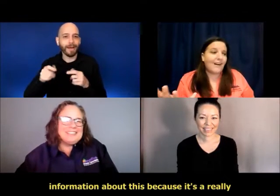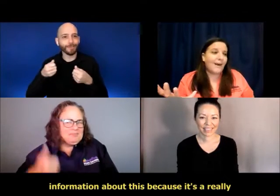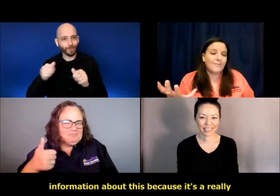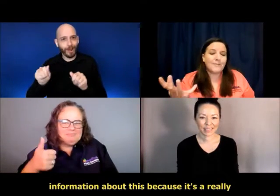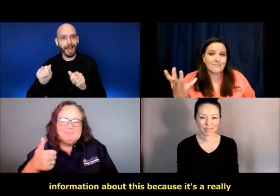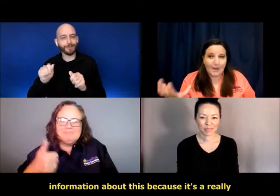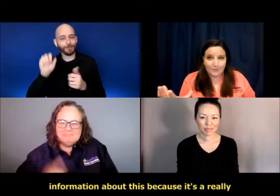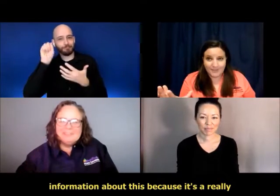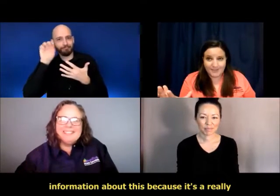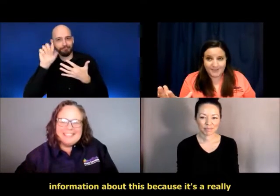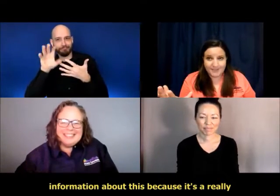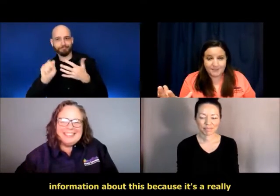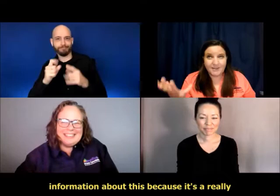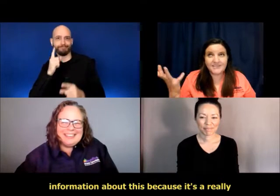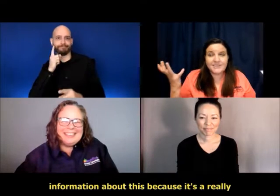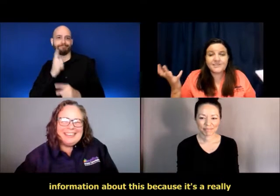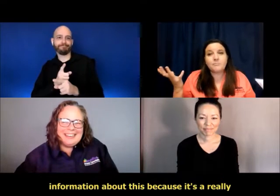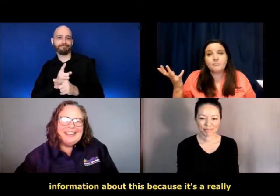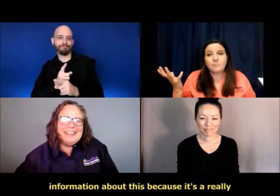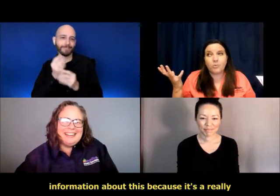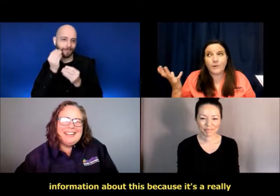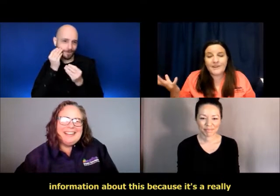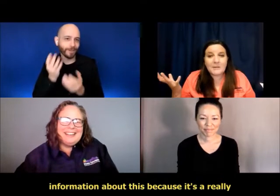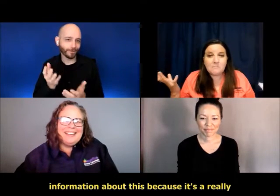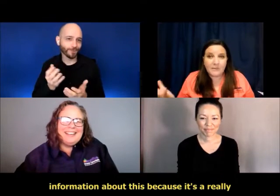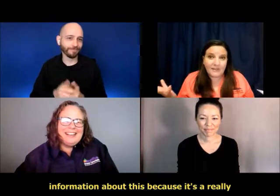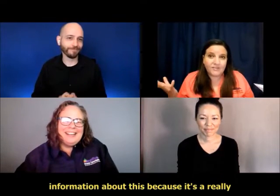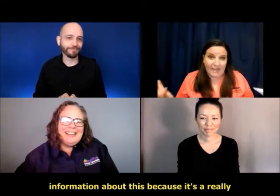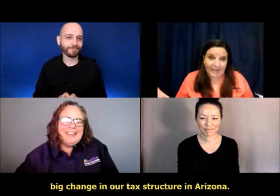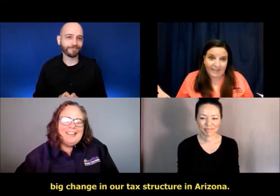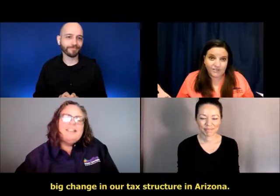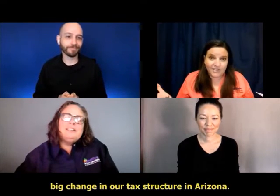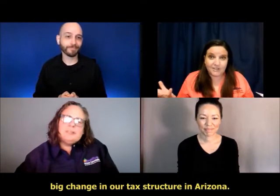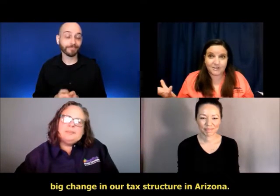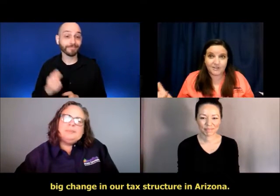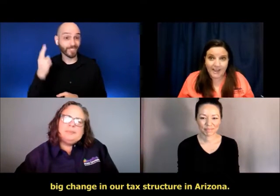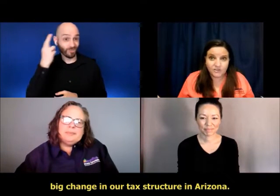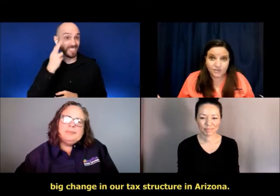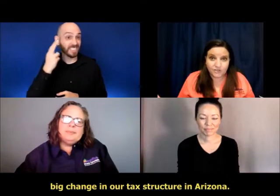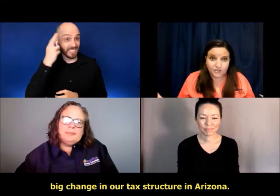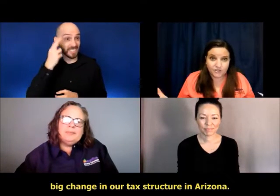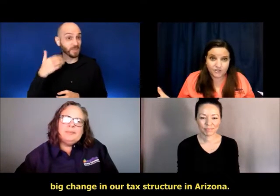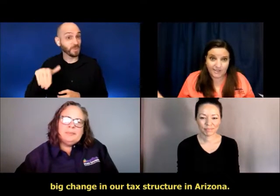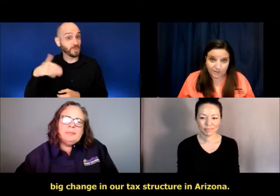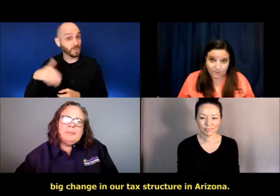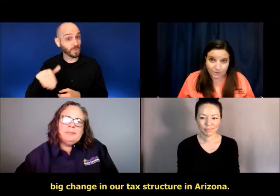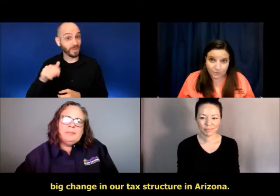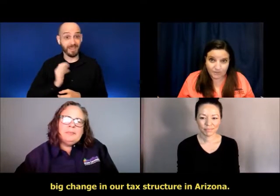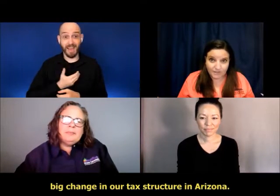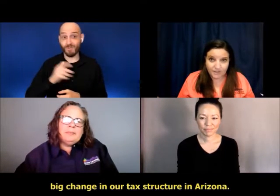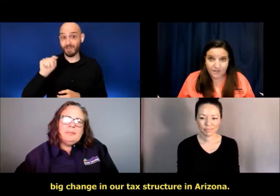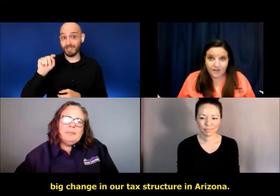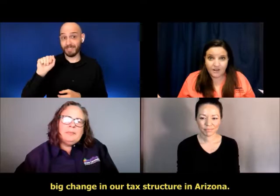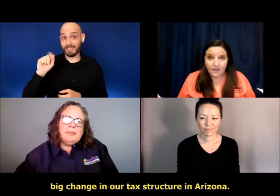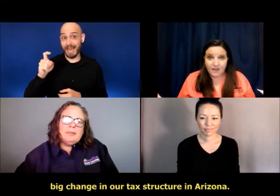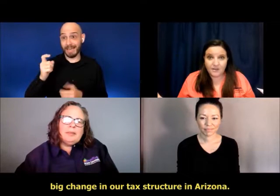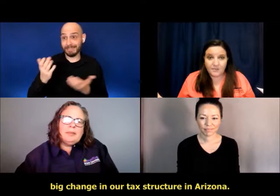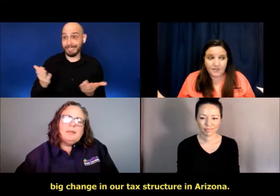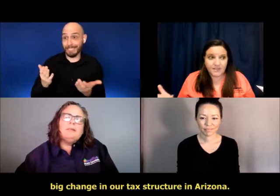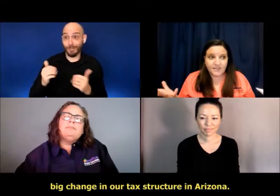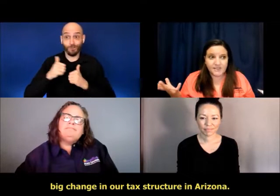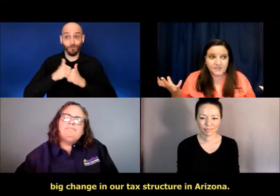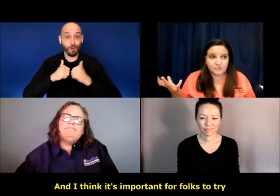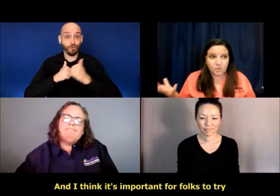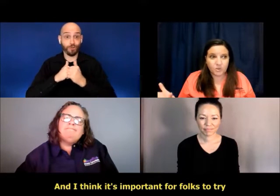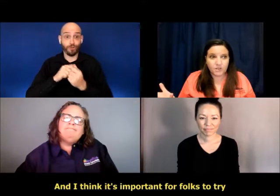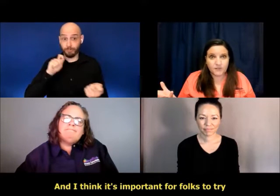um, about this because it's a really big change in our tax structure in Arizona. Um,